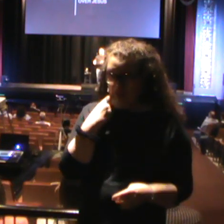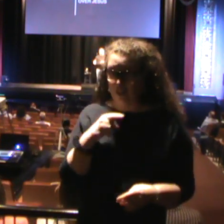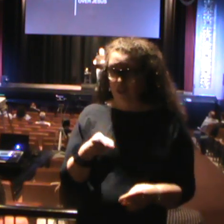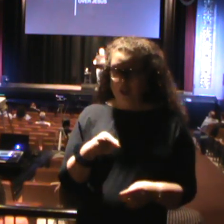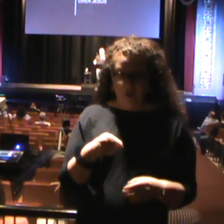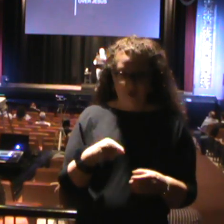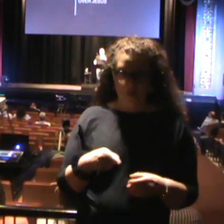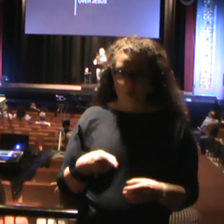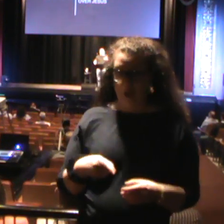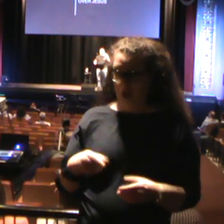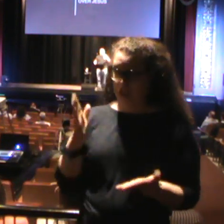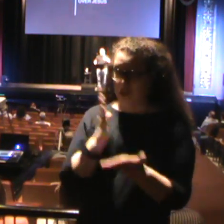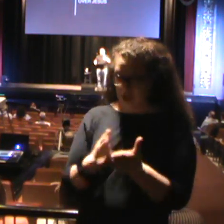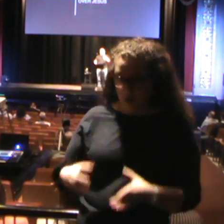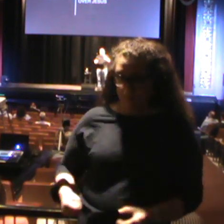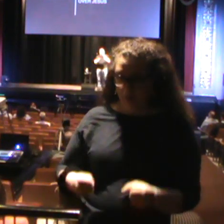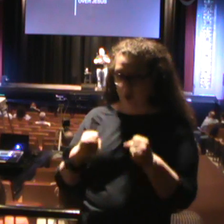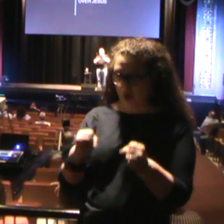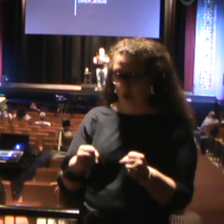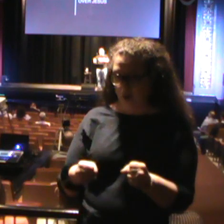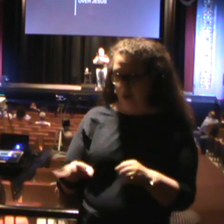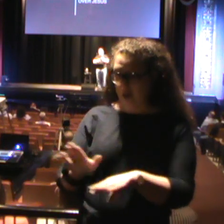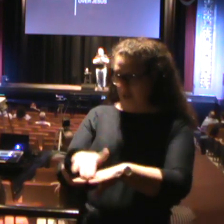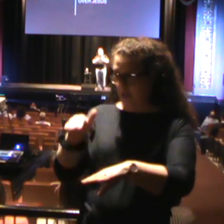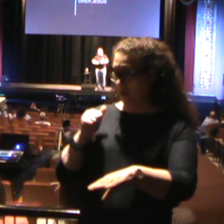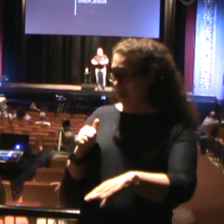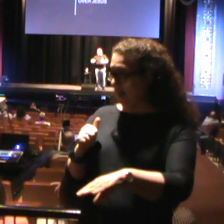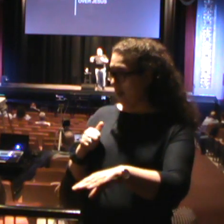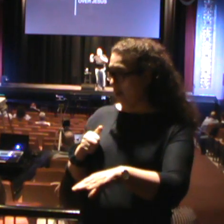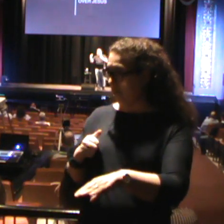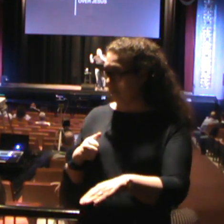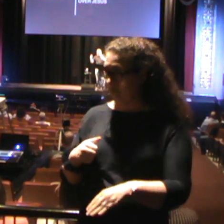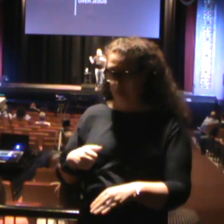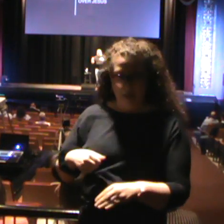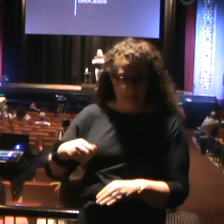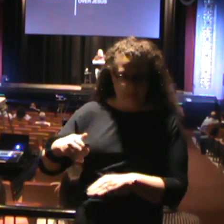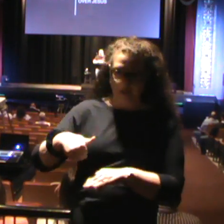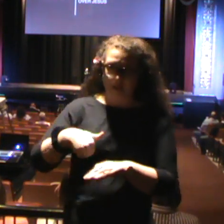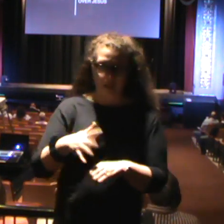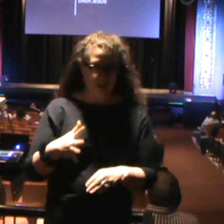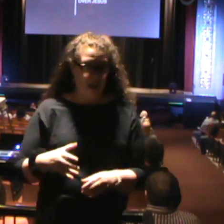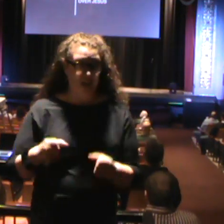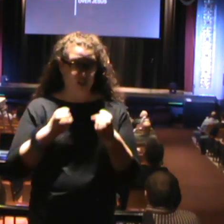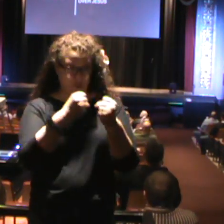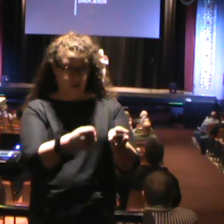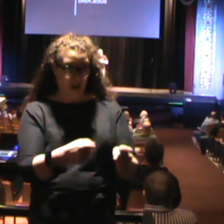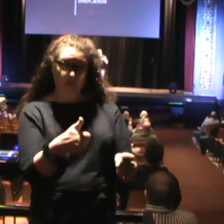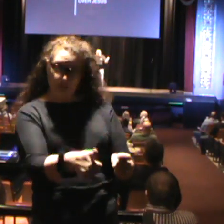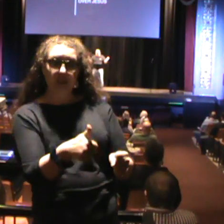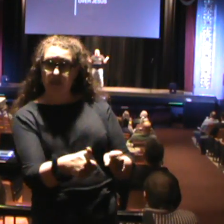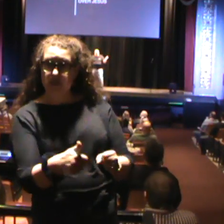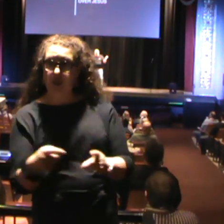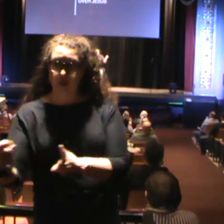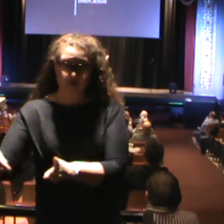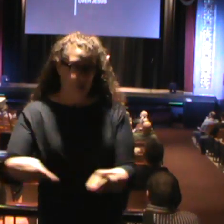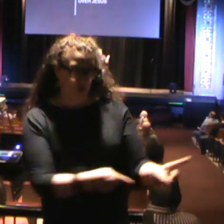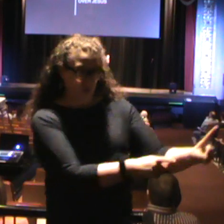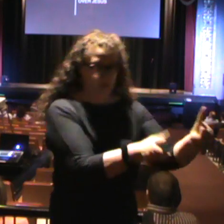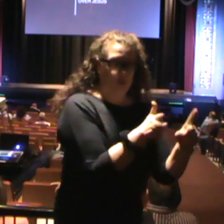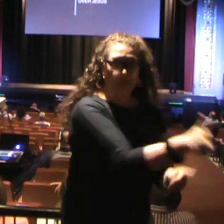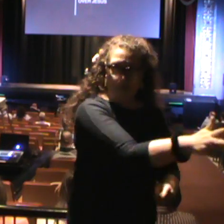car, and then it parks itself, so you don't have to worry about hitting your car door on the car next to you, you get the thing parking. Isn't that crazy?